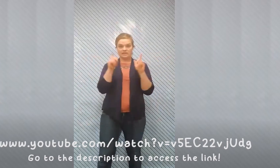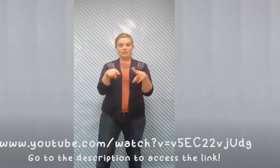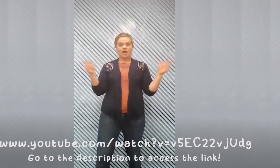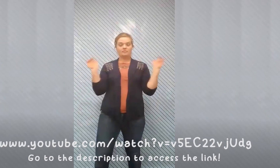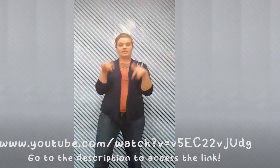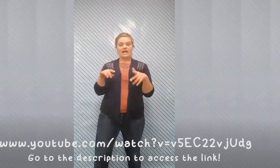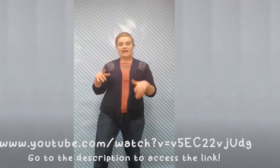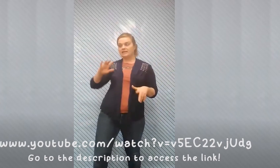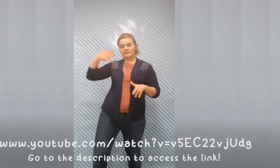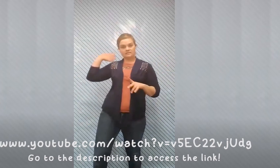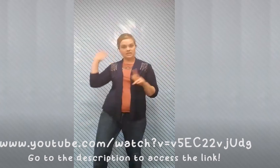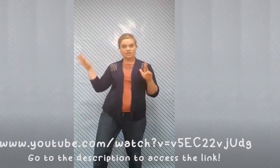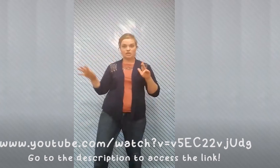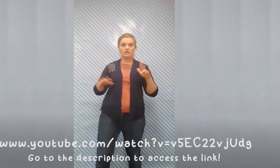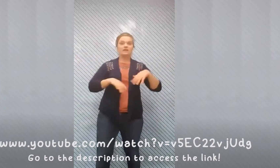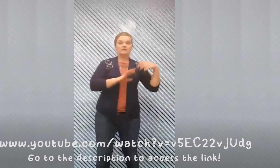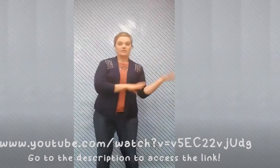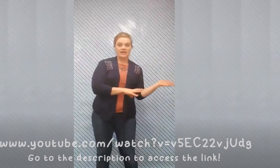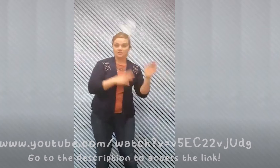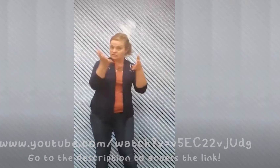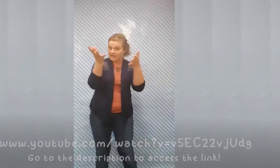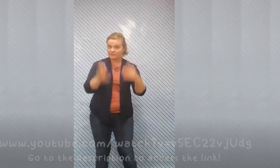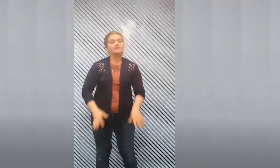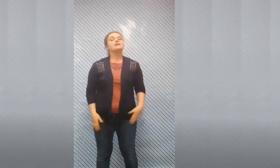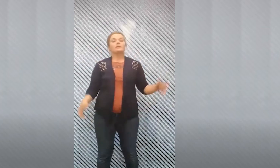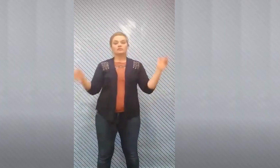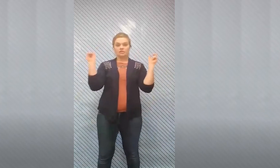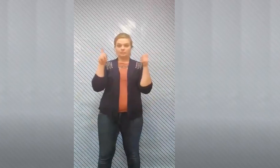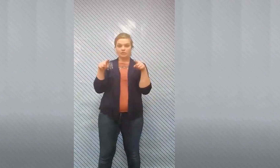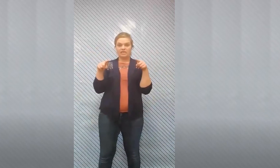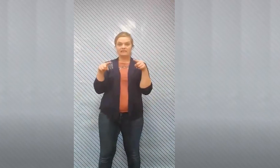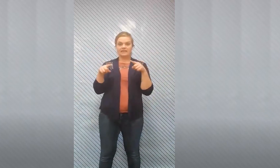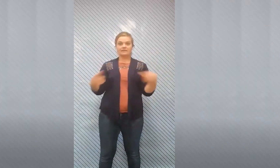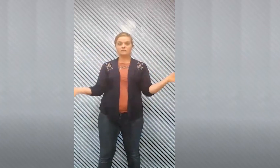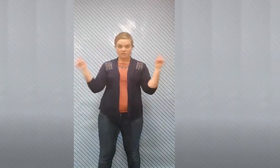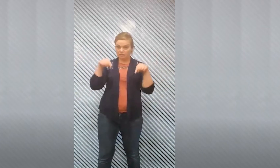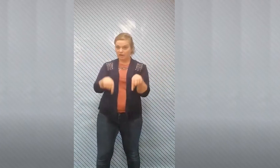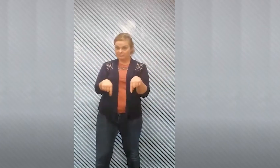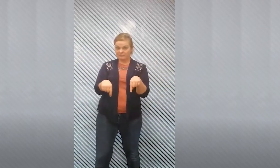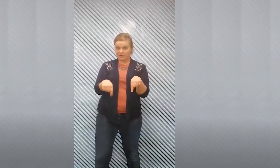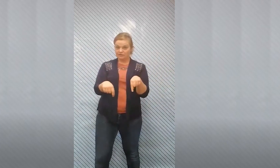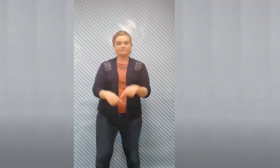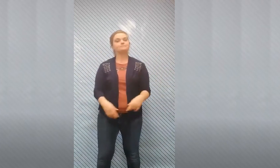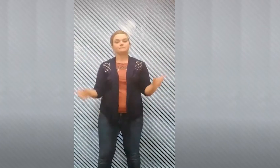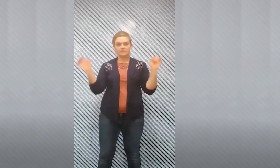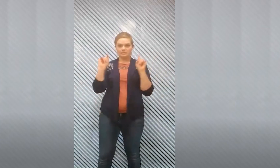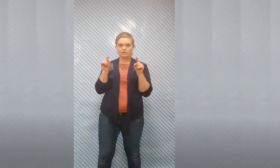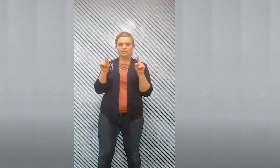your mom dad teacher friend yourself i want you to push that link so make sure you pause me first push the